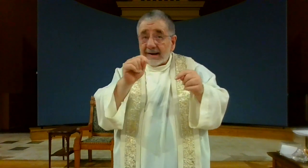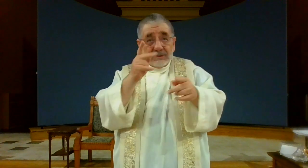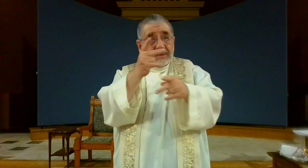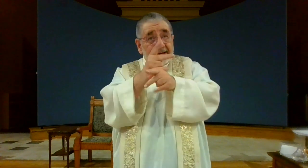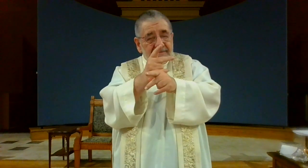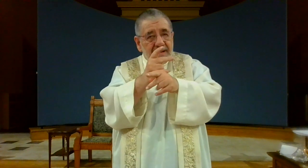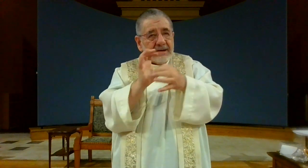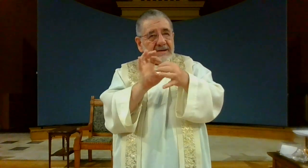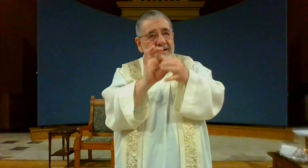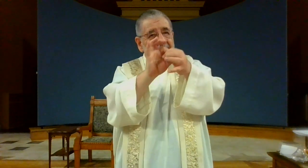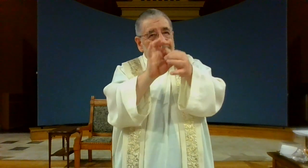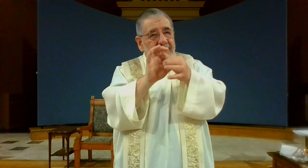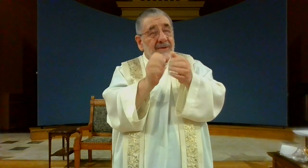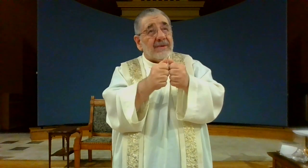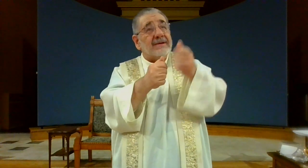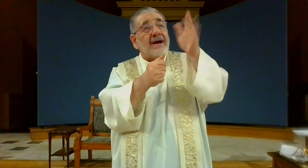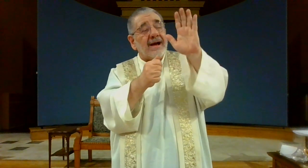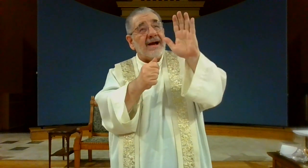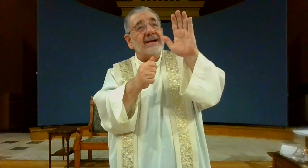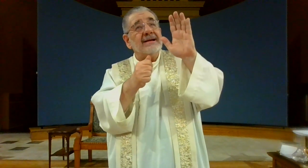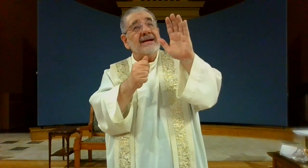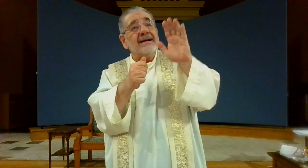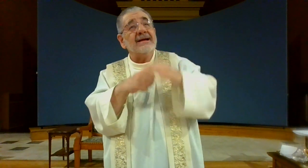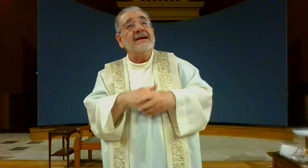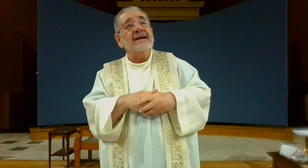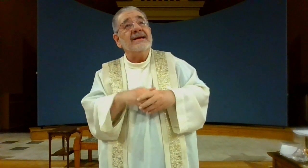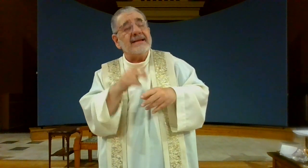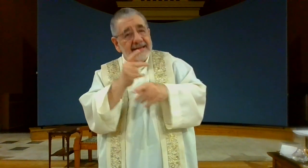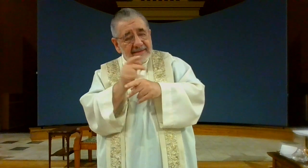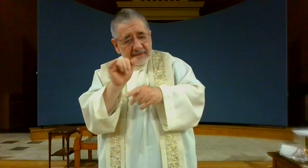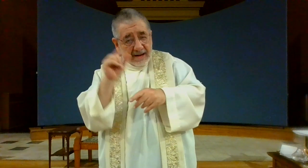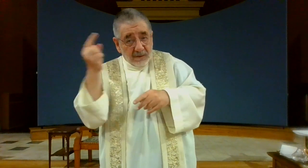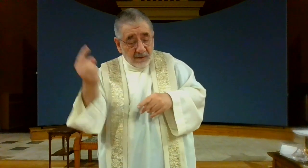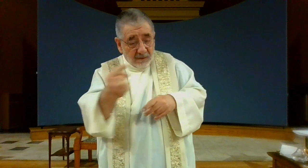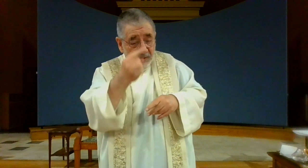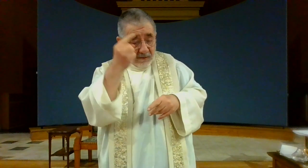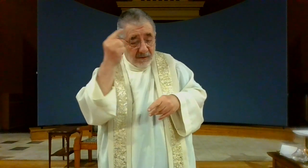we try to keep that connection with God and to keep it always